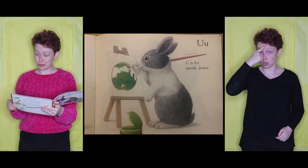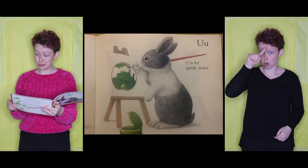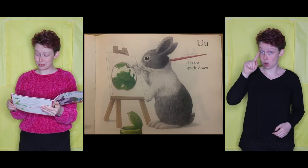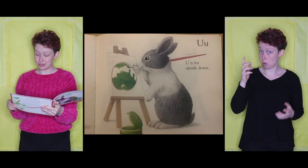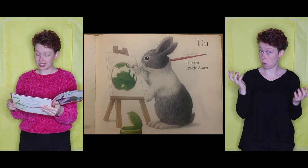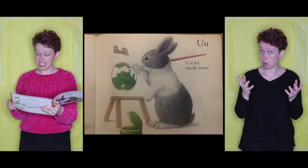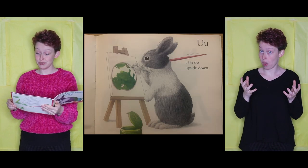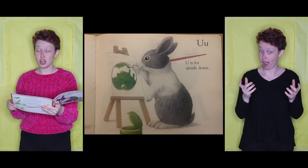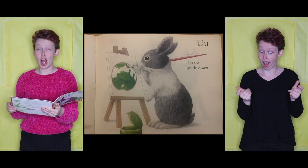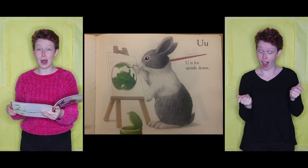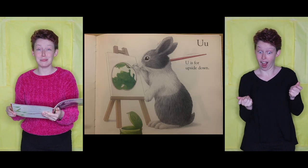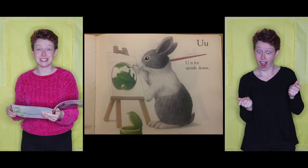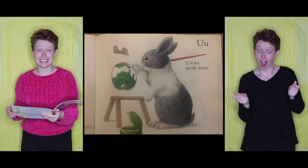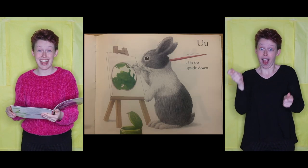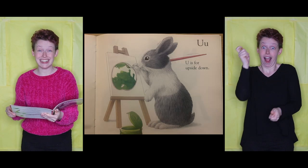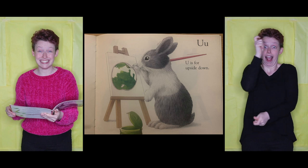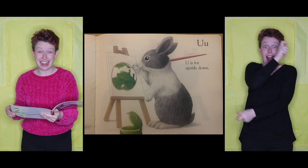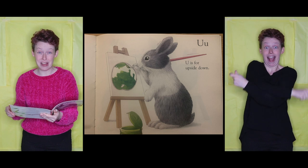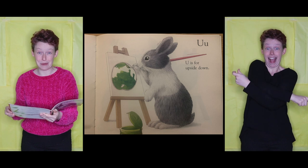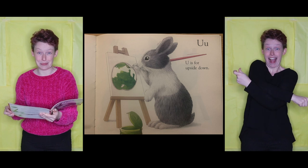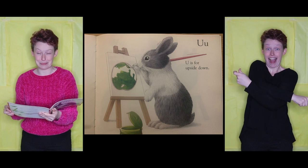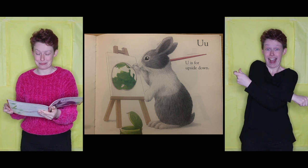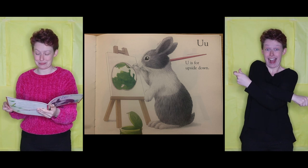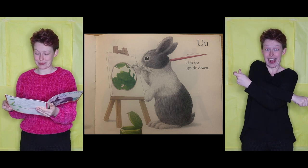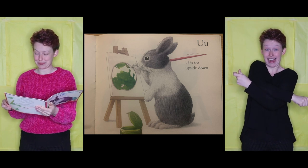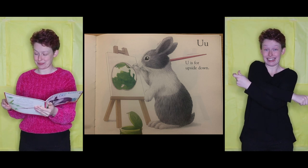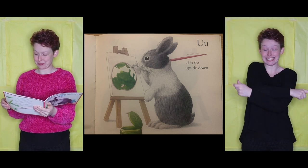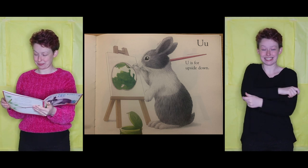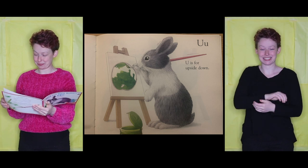U is for Upside Down.